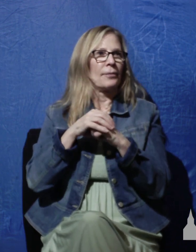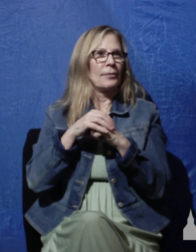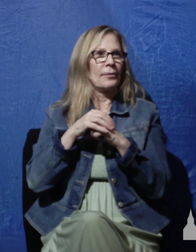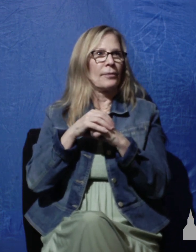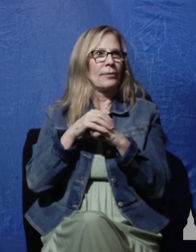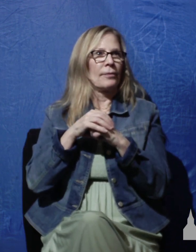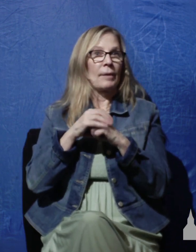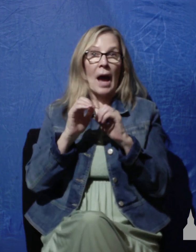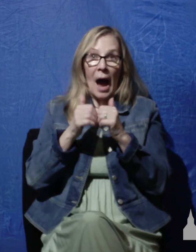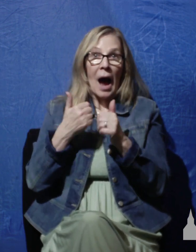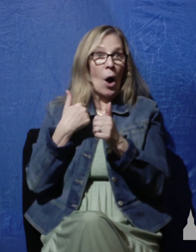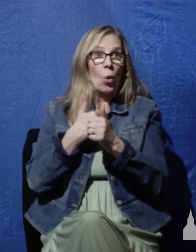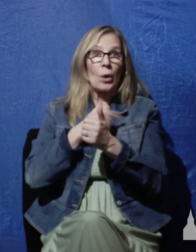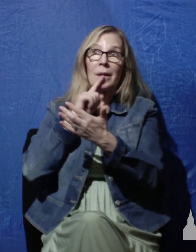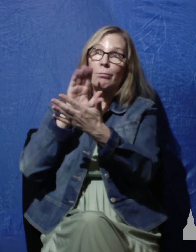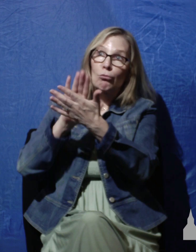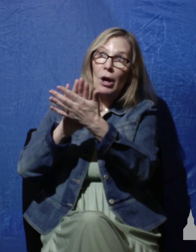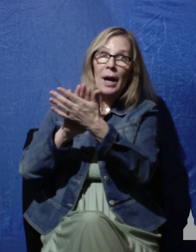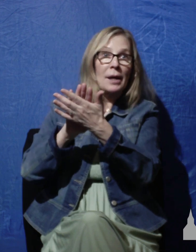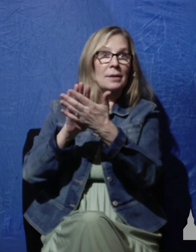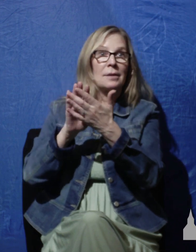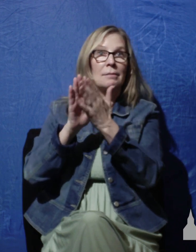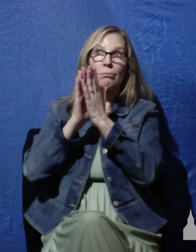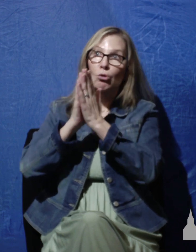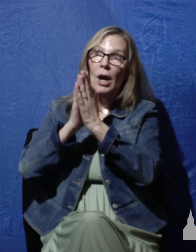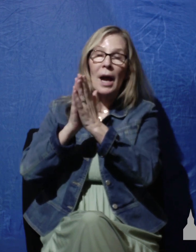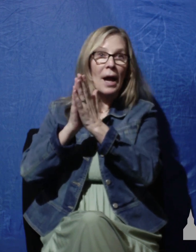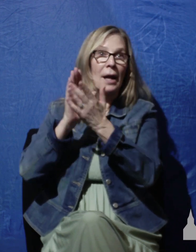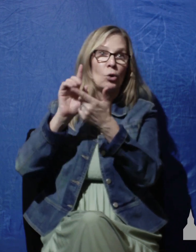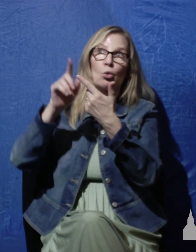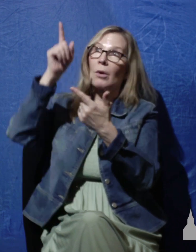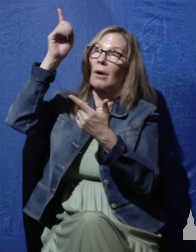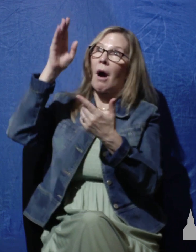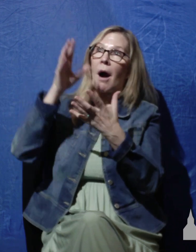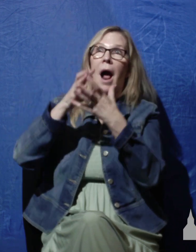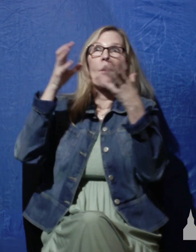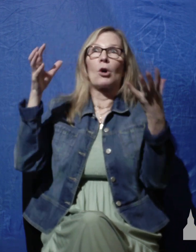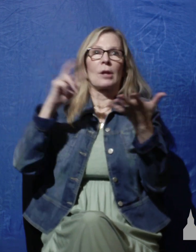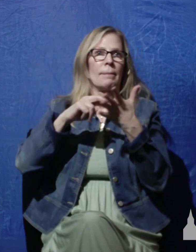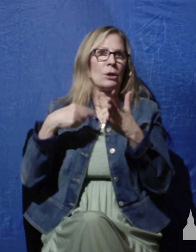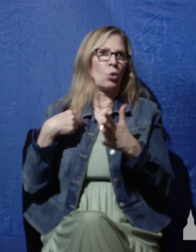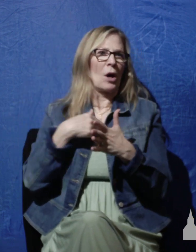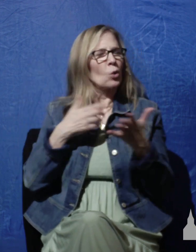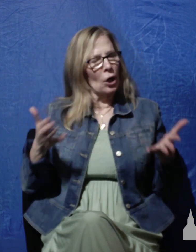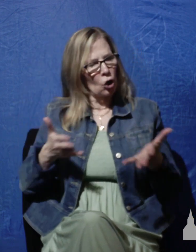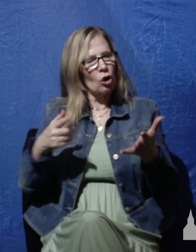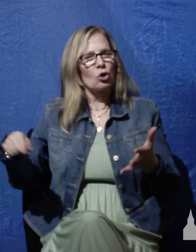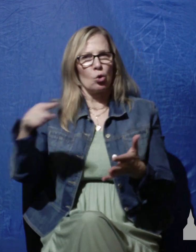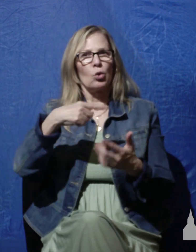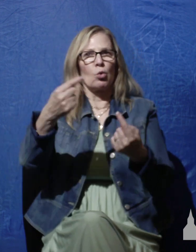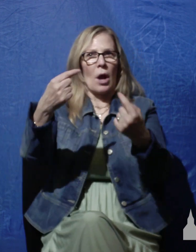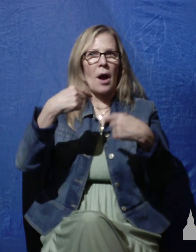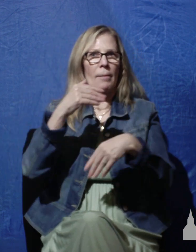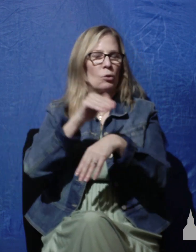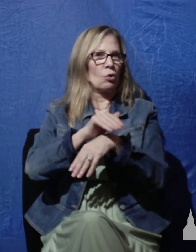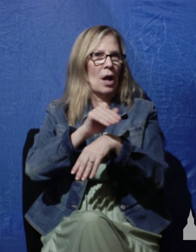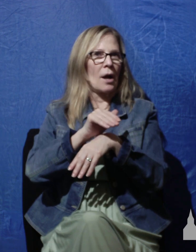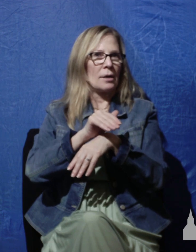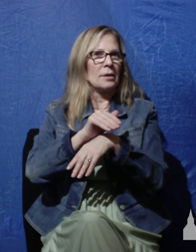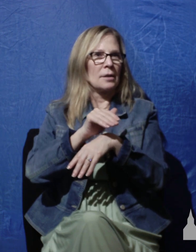how we praise and pray to God how much that means to us so I encourage you come out tonight there's